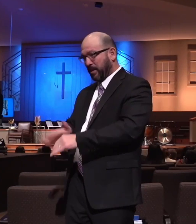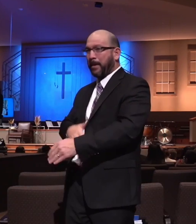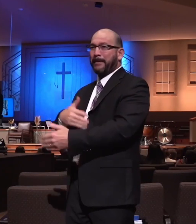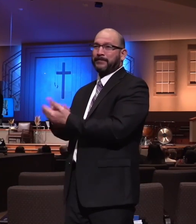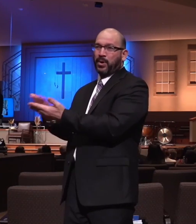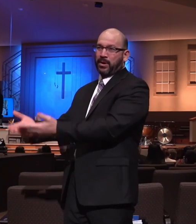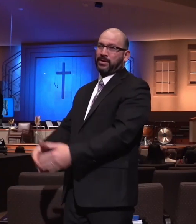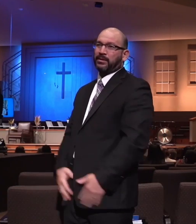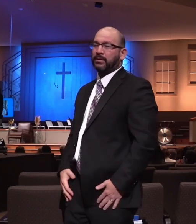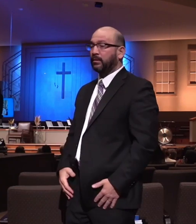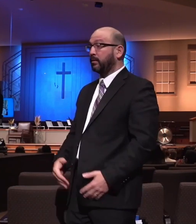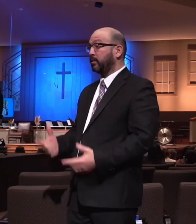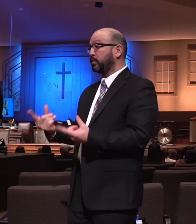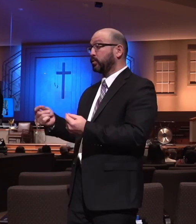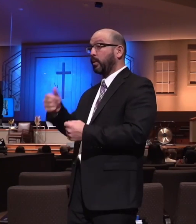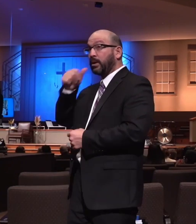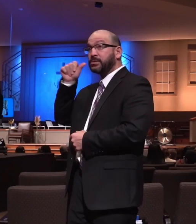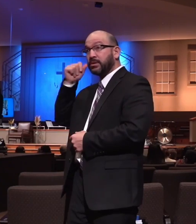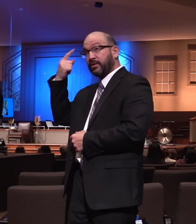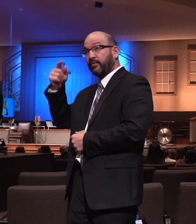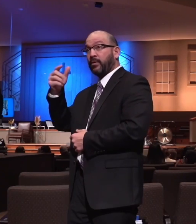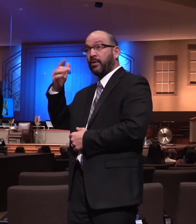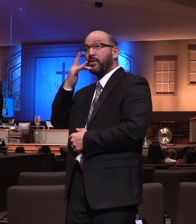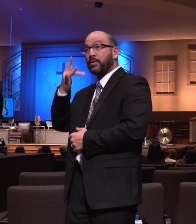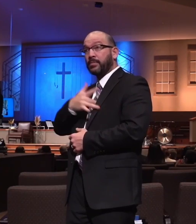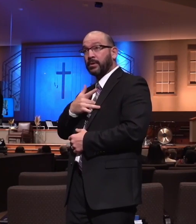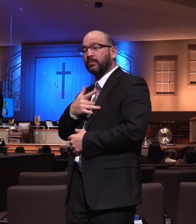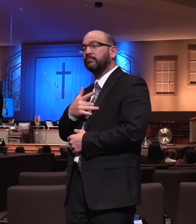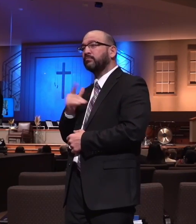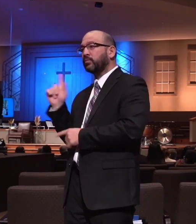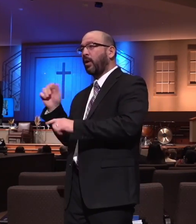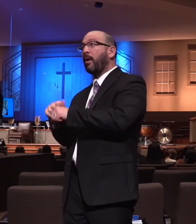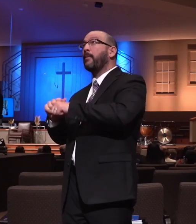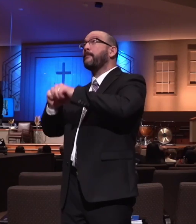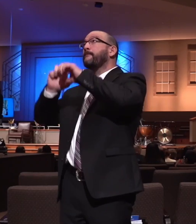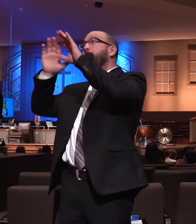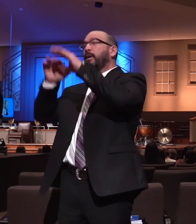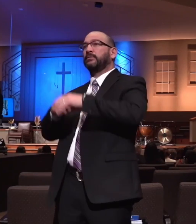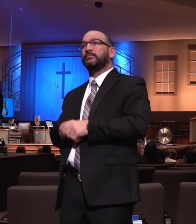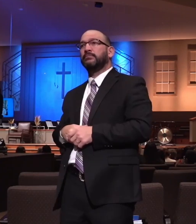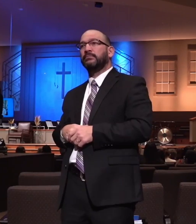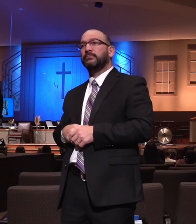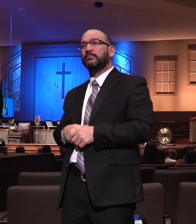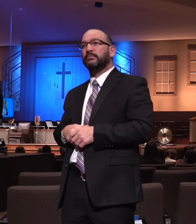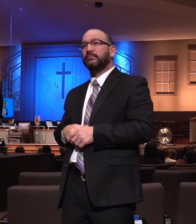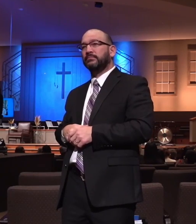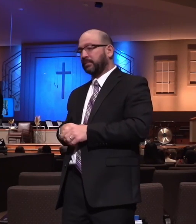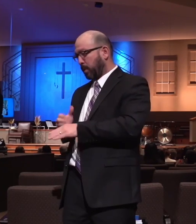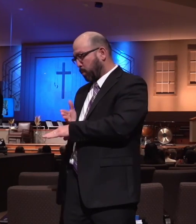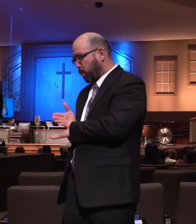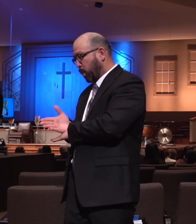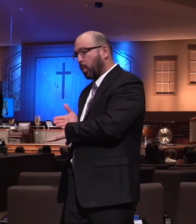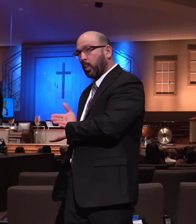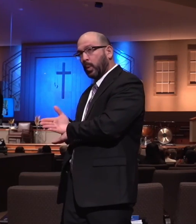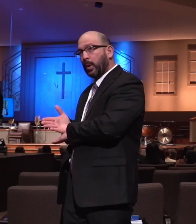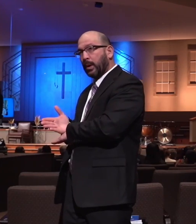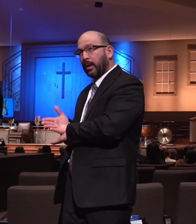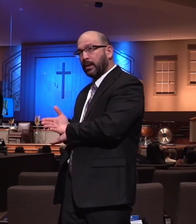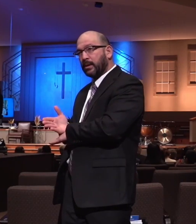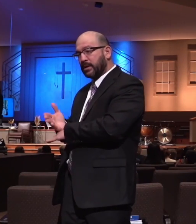we went up into the mountains. He said, there's a spot we have up there. He said, we took some wood and we made a special place where we can